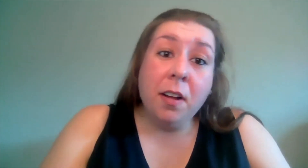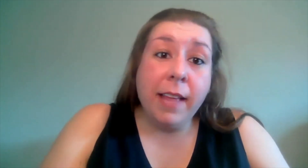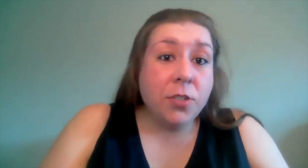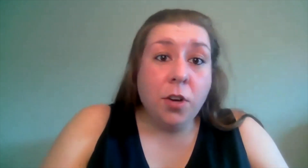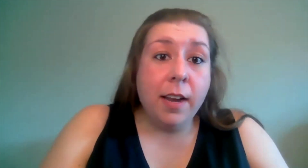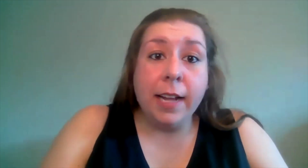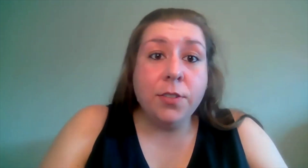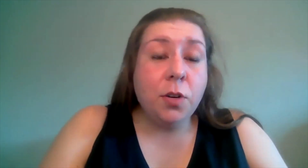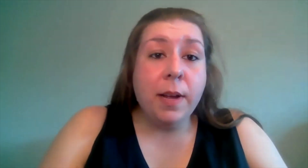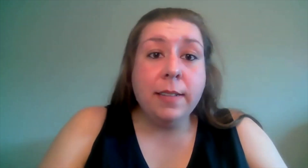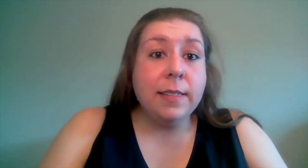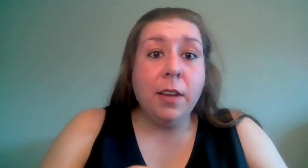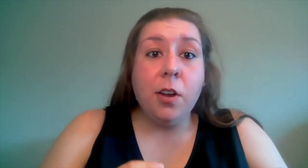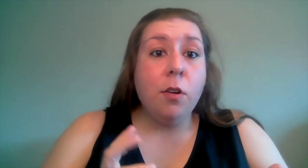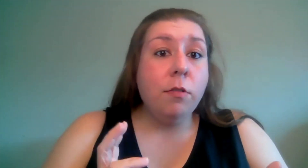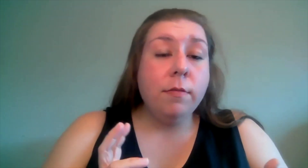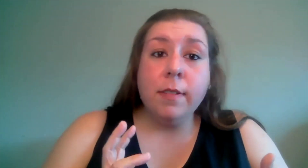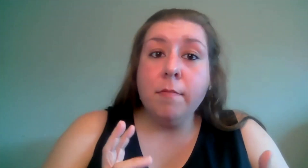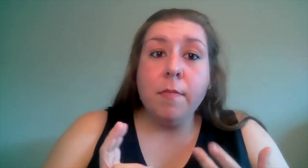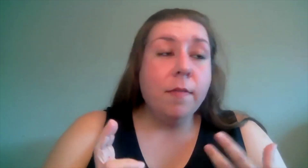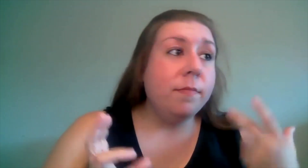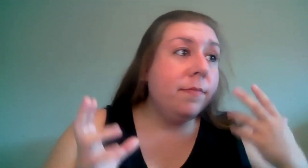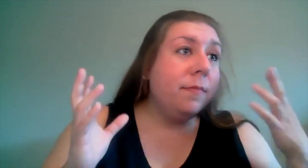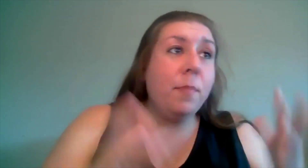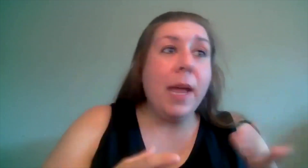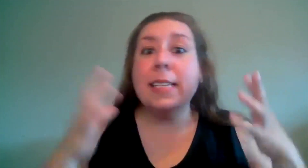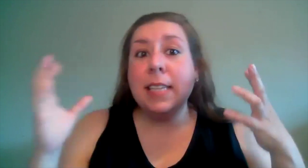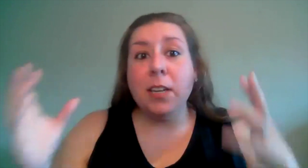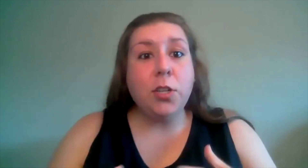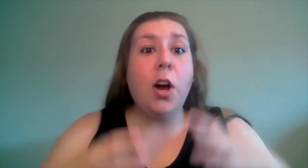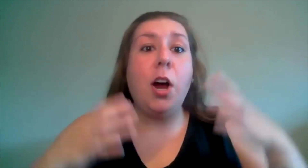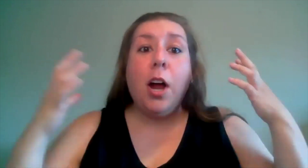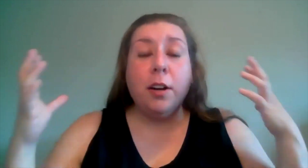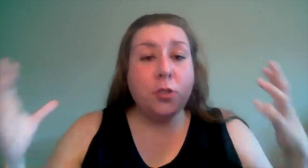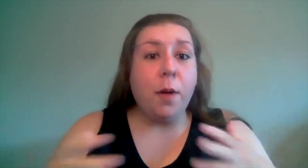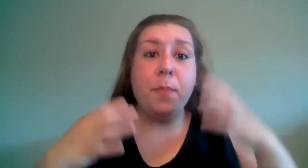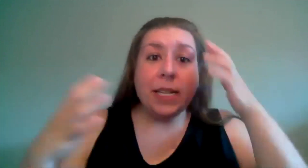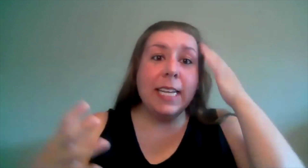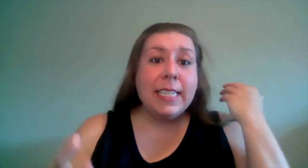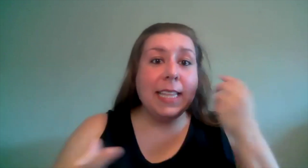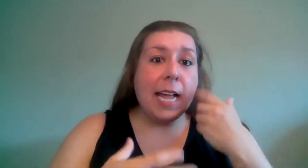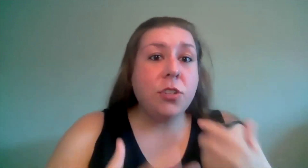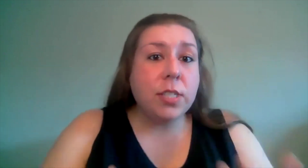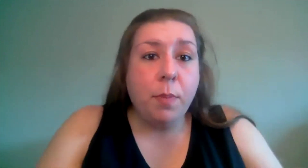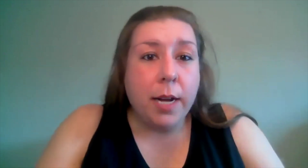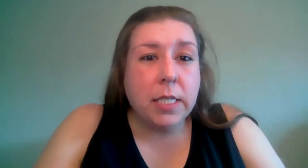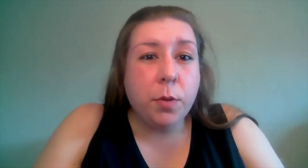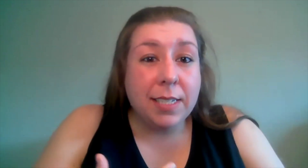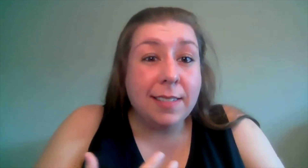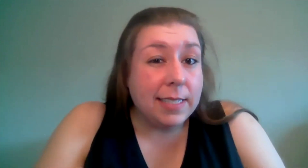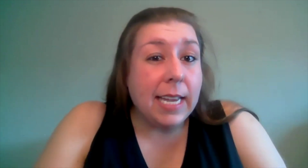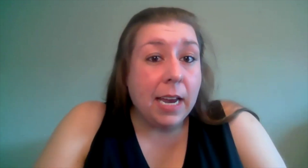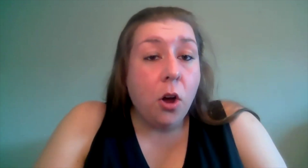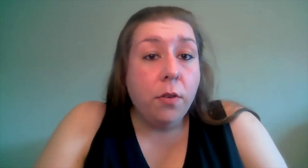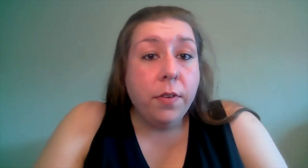electronic instruments you know bass and guitar trumpets things like that it's just impossible to sing over